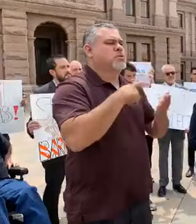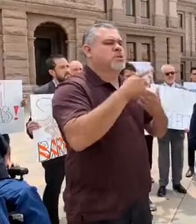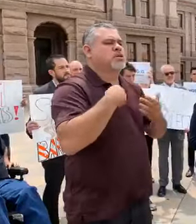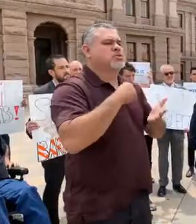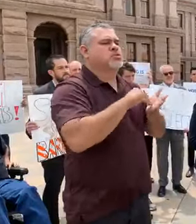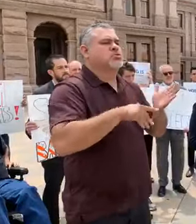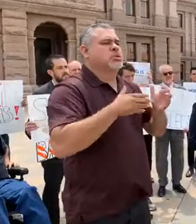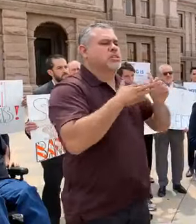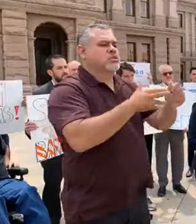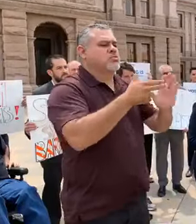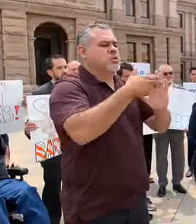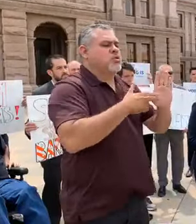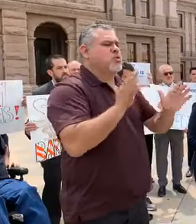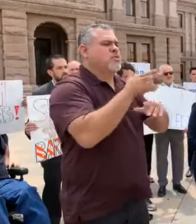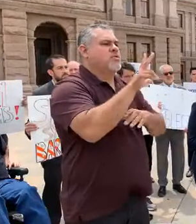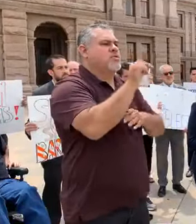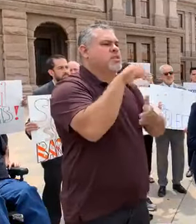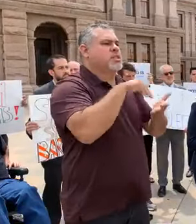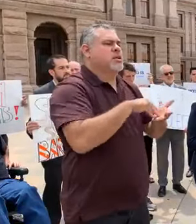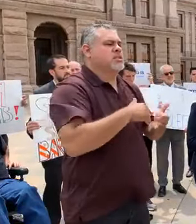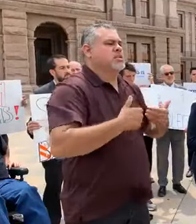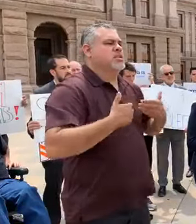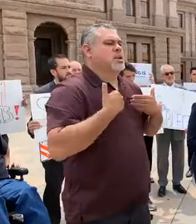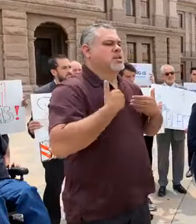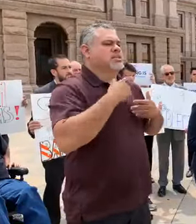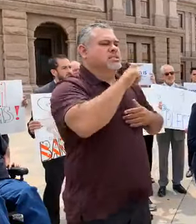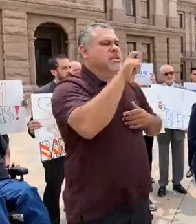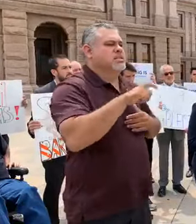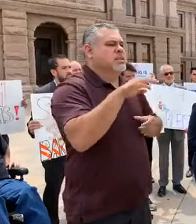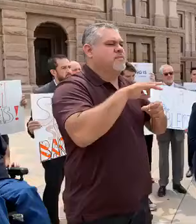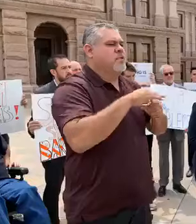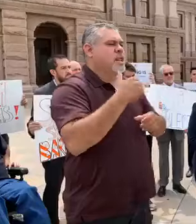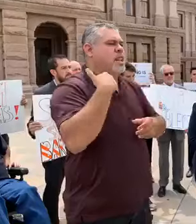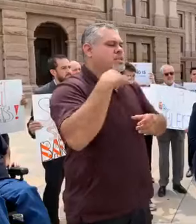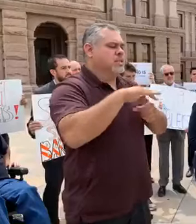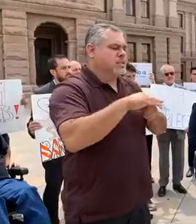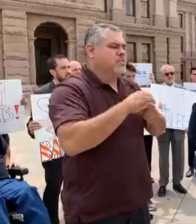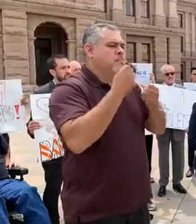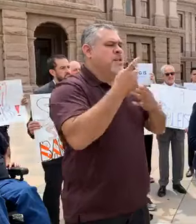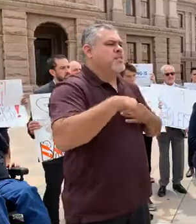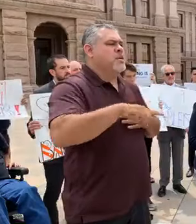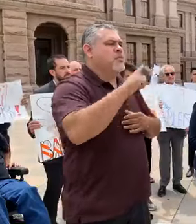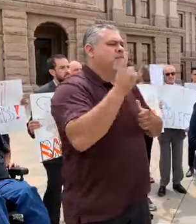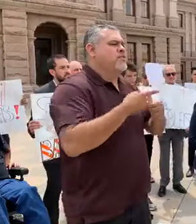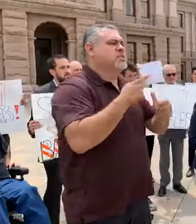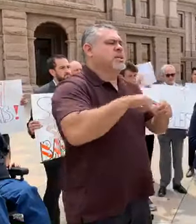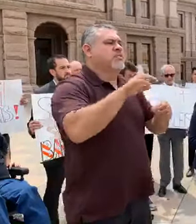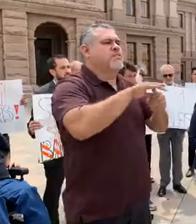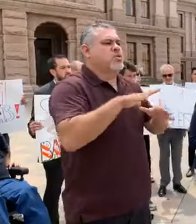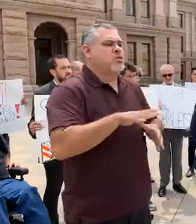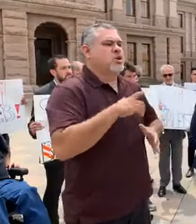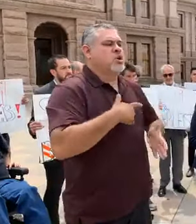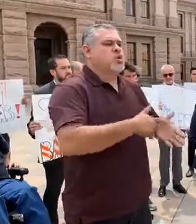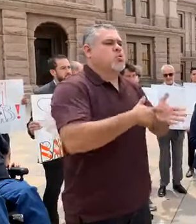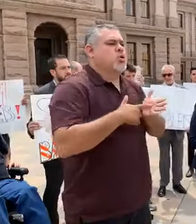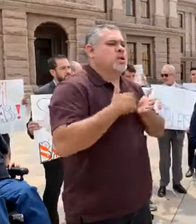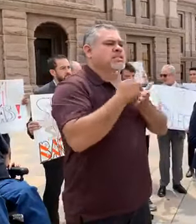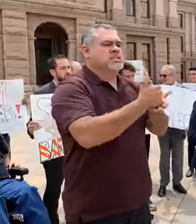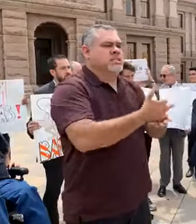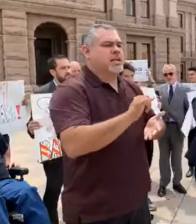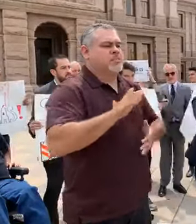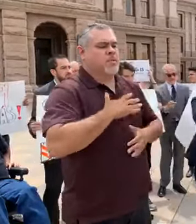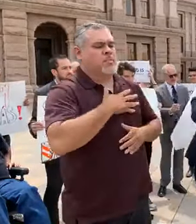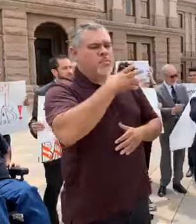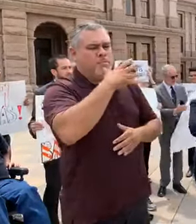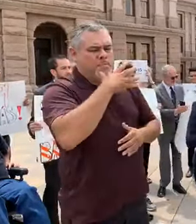leaders registered over 30,000 young Texans to vote in the last election. Many of them were first-time voters and required assistance, like